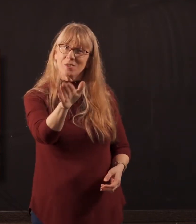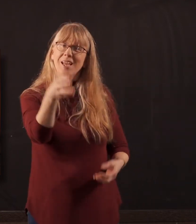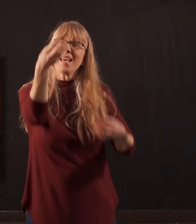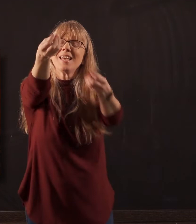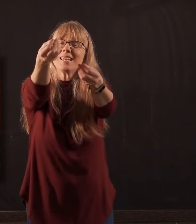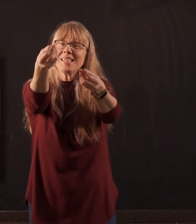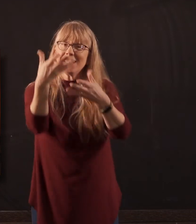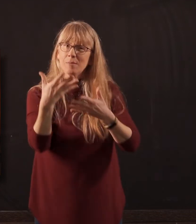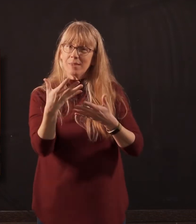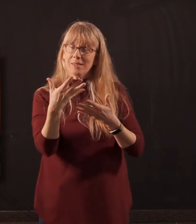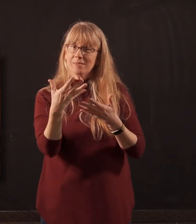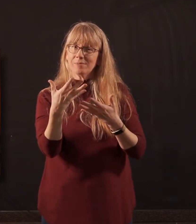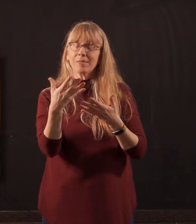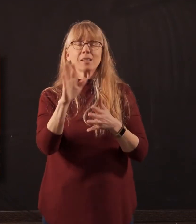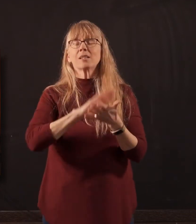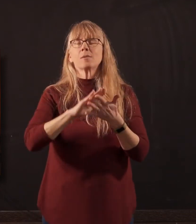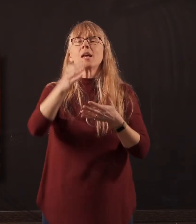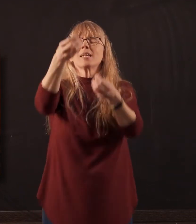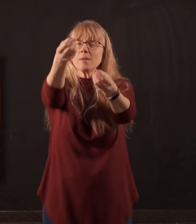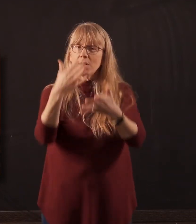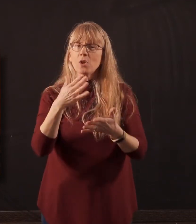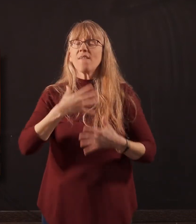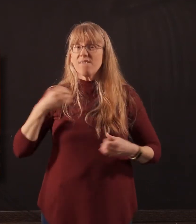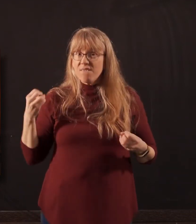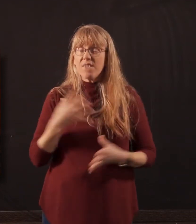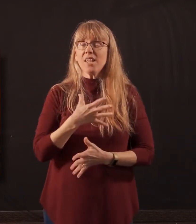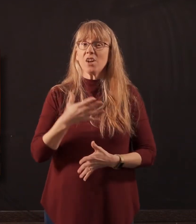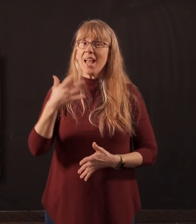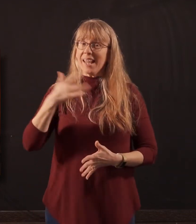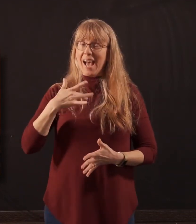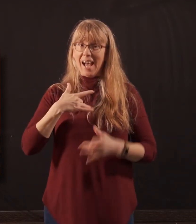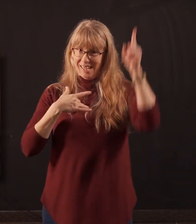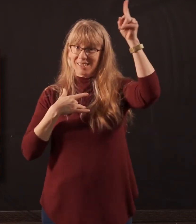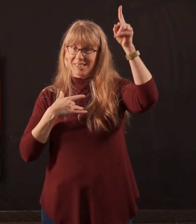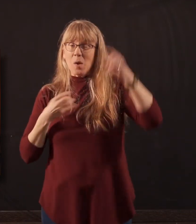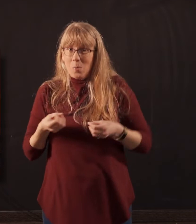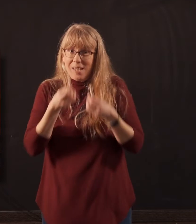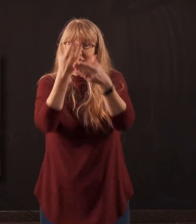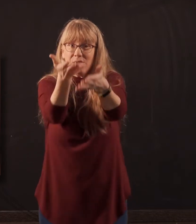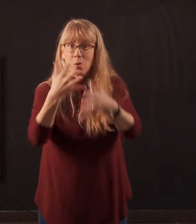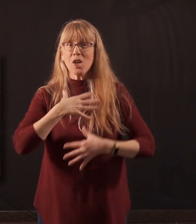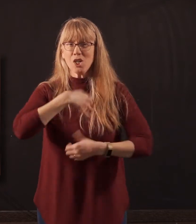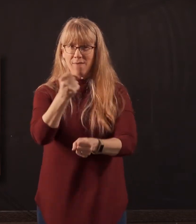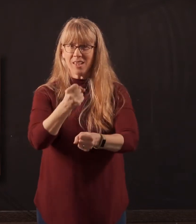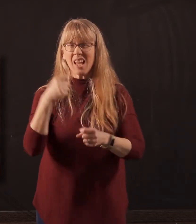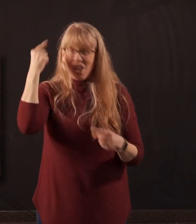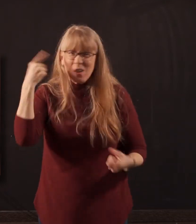confidence. Or excuse me, give me your fear. And in turn, I will give you confidence. That's crazy, right? It doesn't make